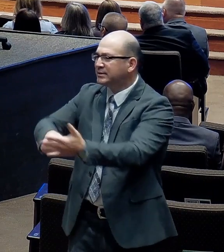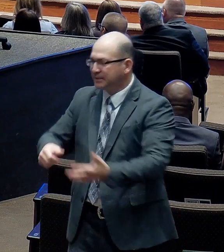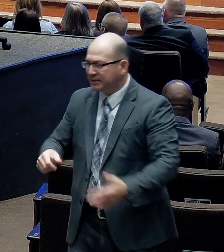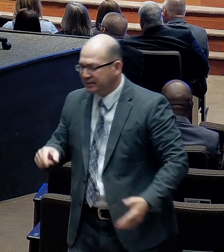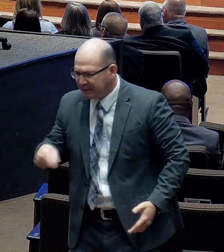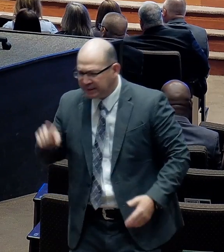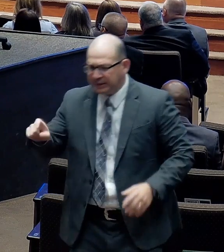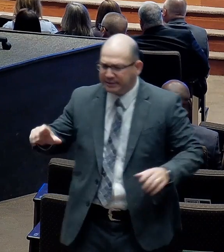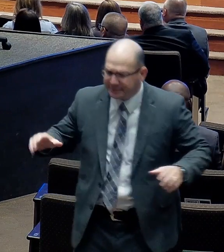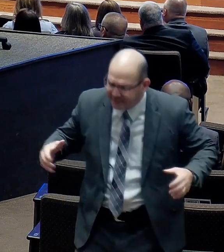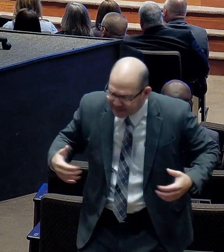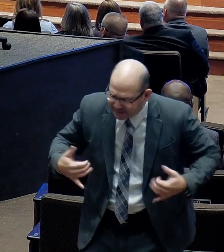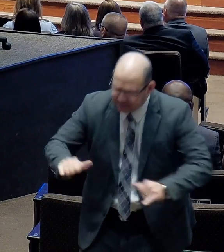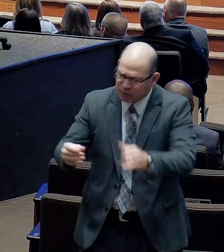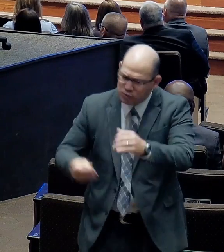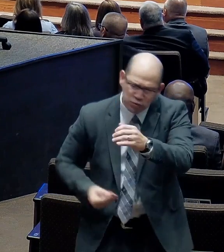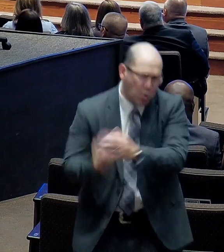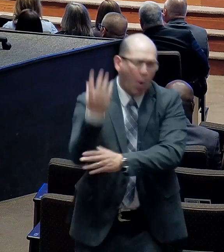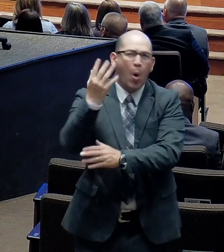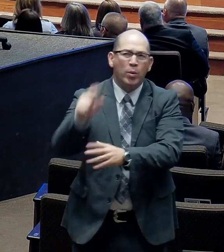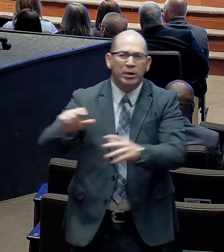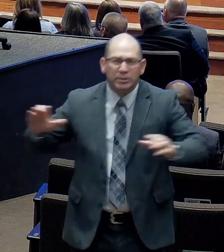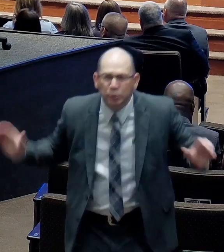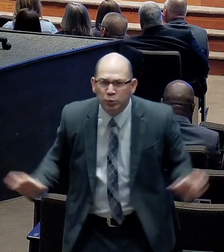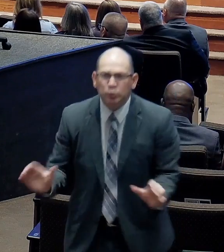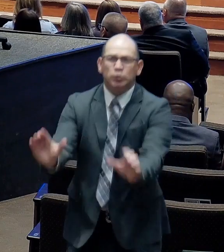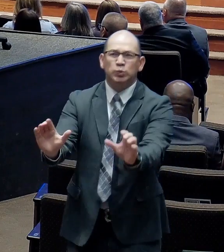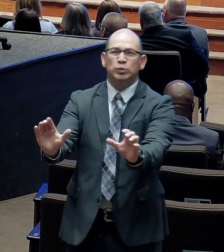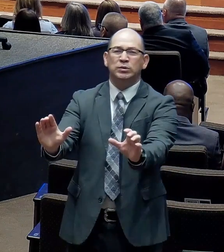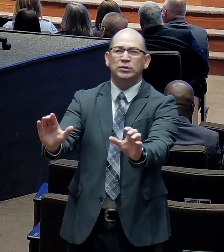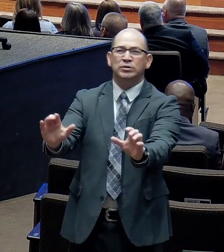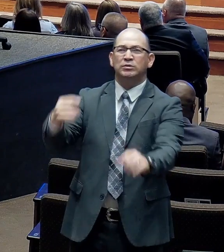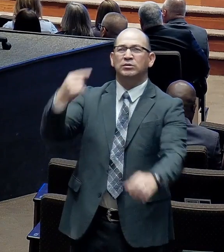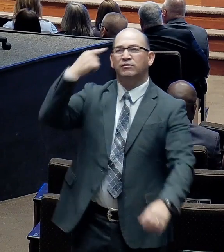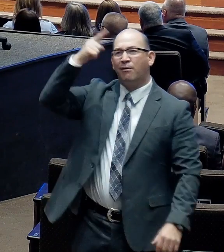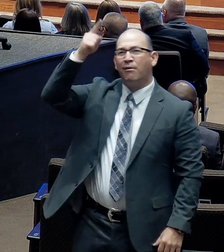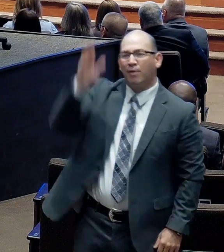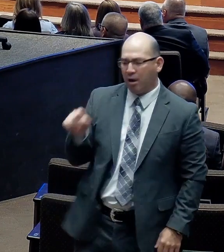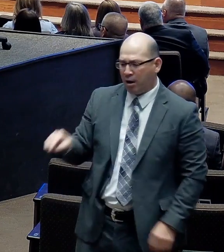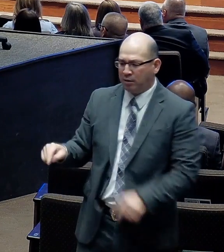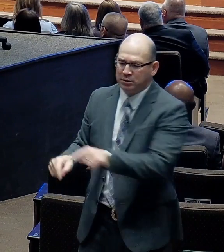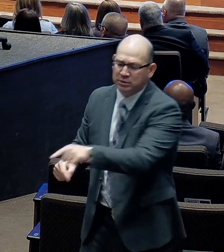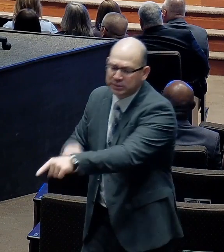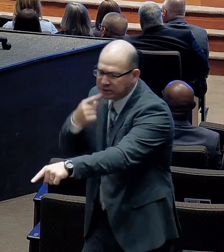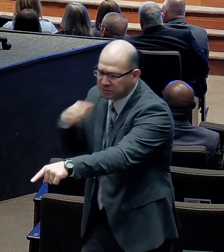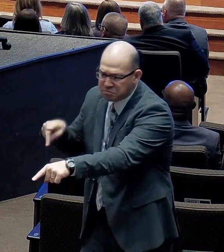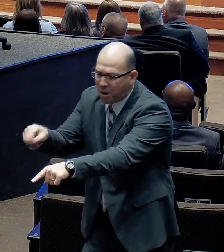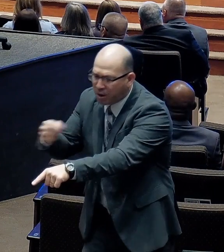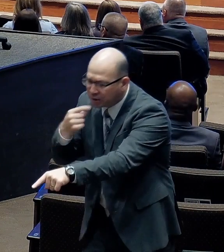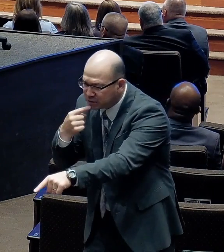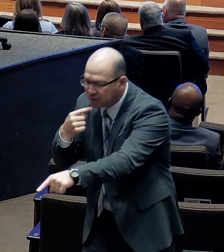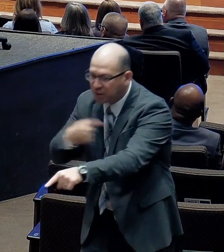I've got to keep working. For God. And he makes this statement. Not as though I have already attained.